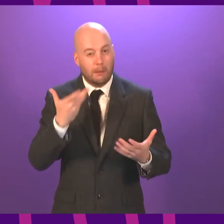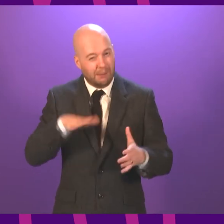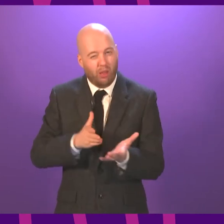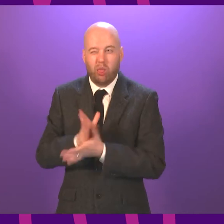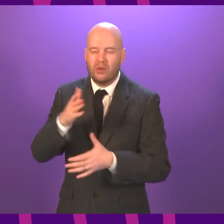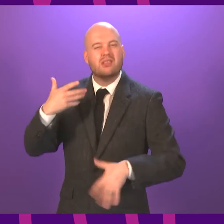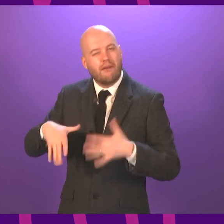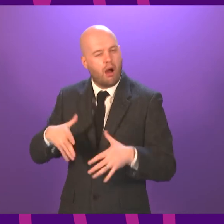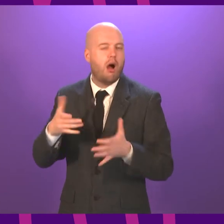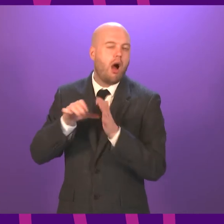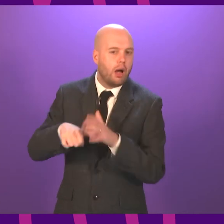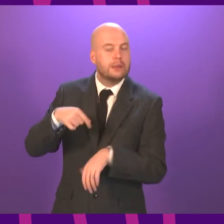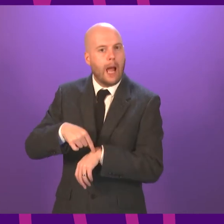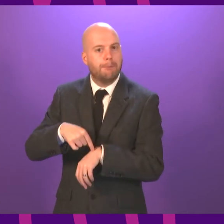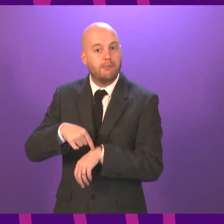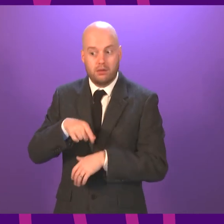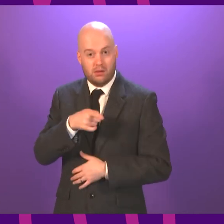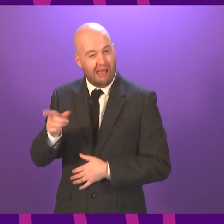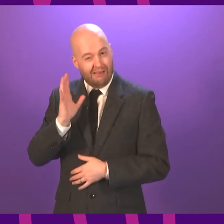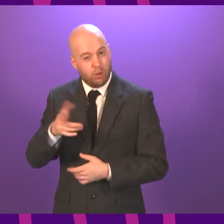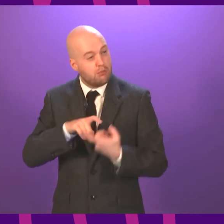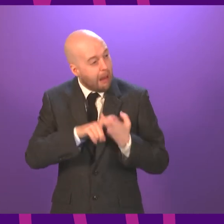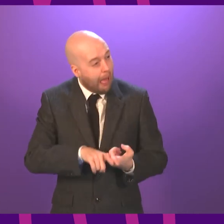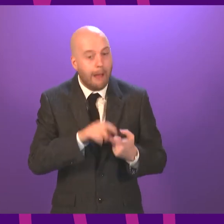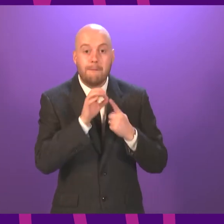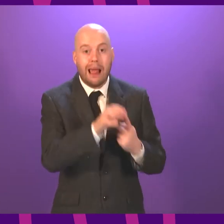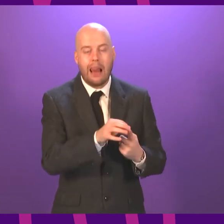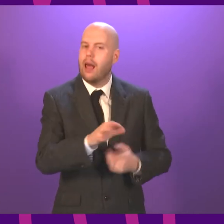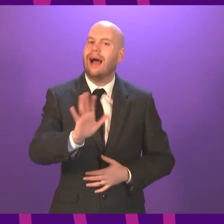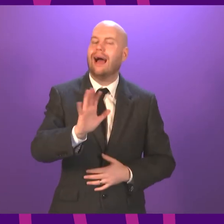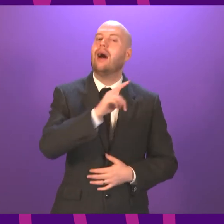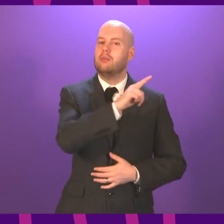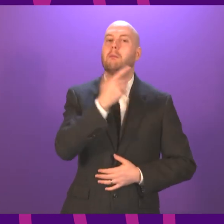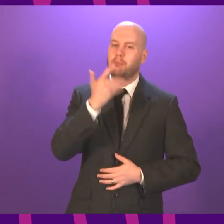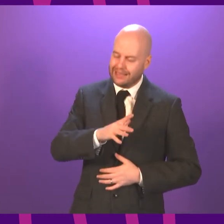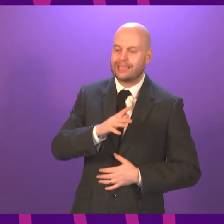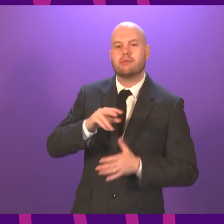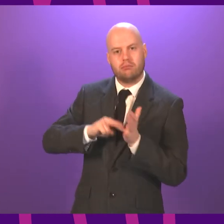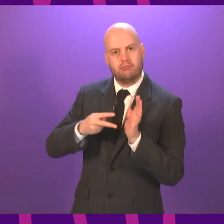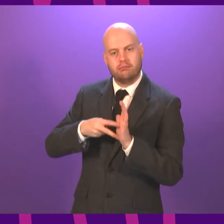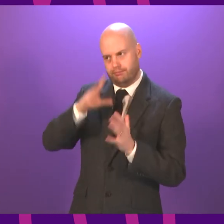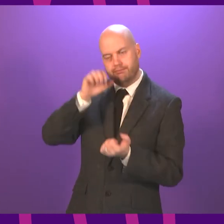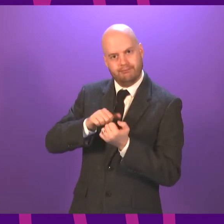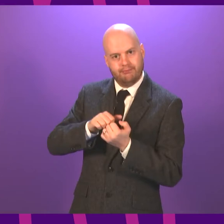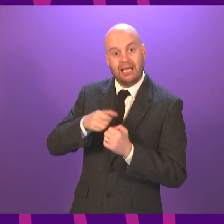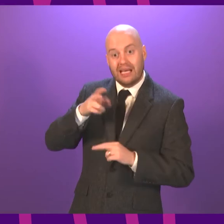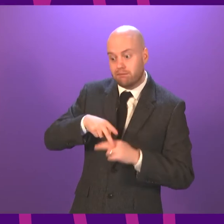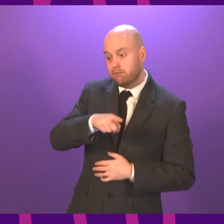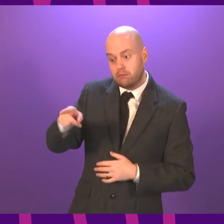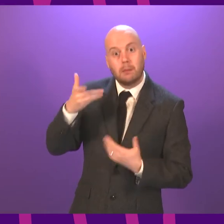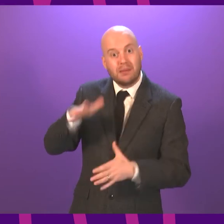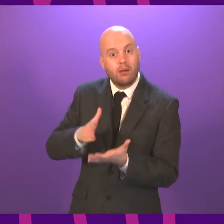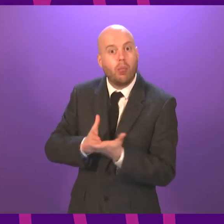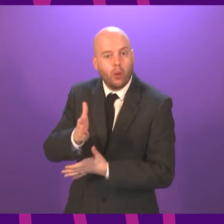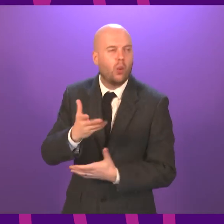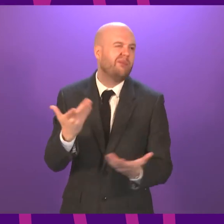to rely on an appeal. That is why an exceptional circumstances arrangement has been built into the model, so that if somebody has, for example,